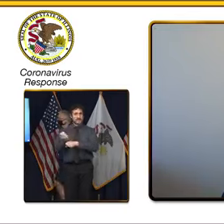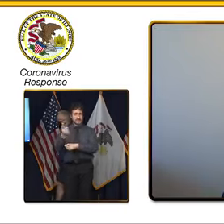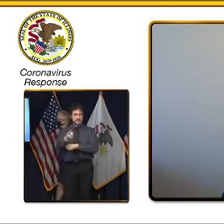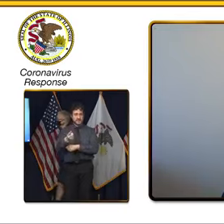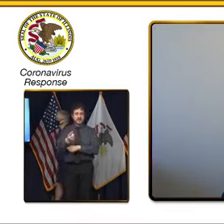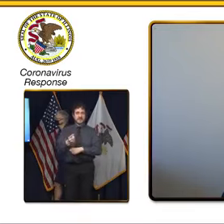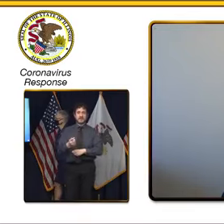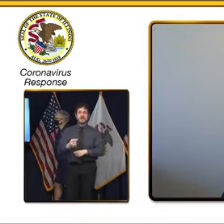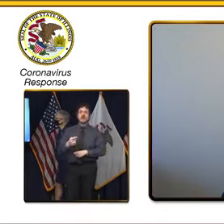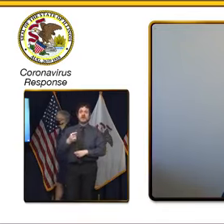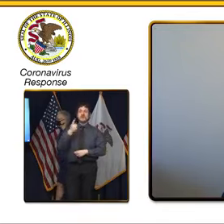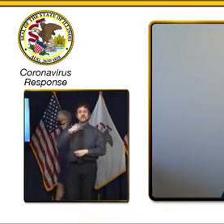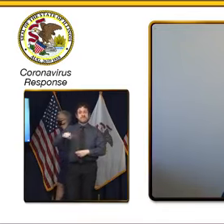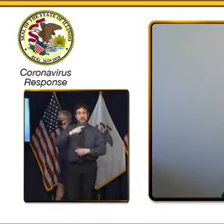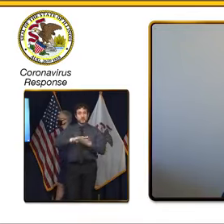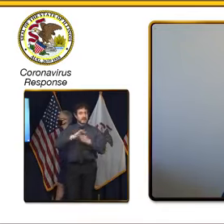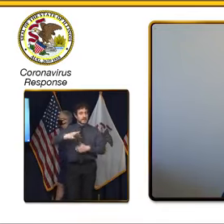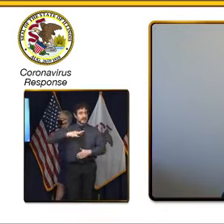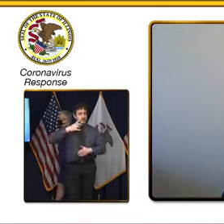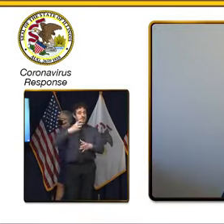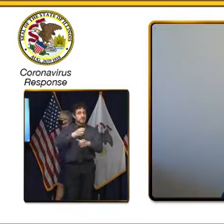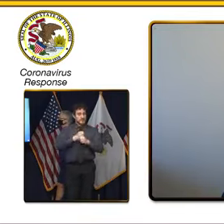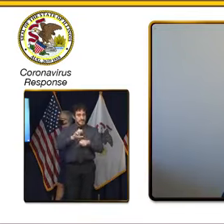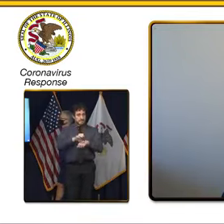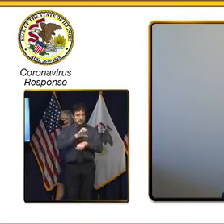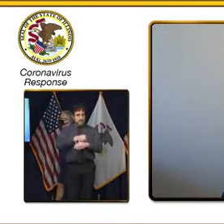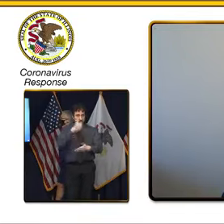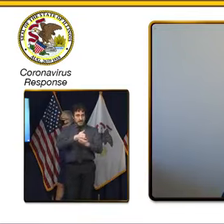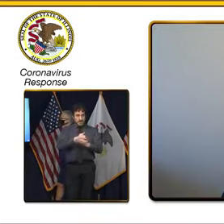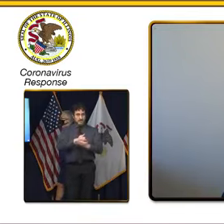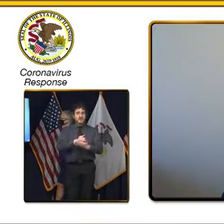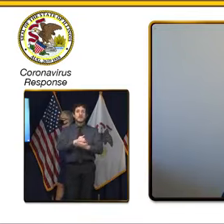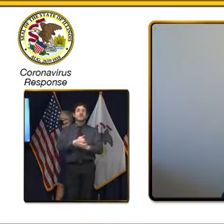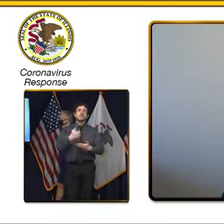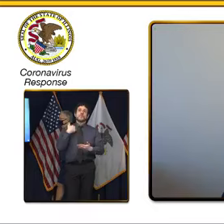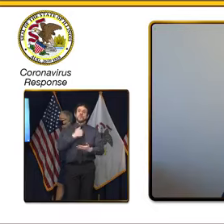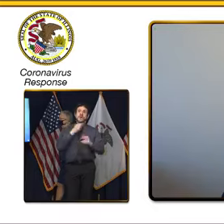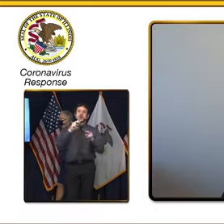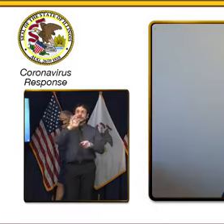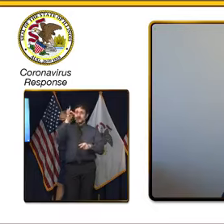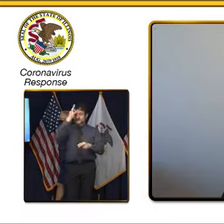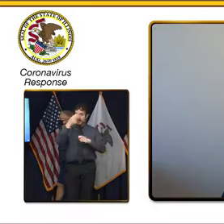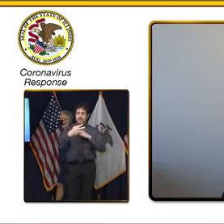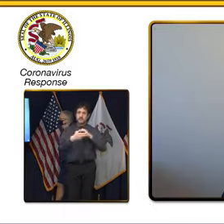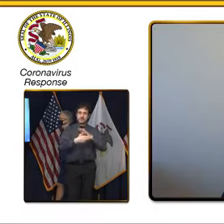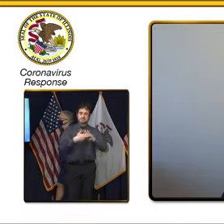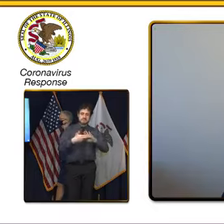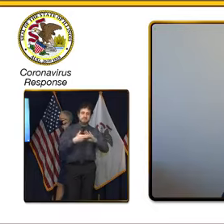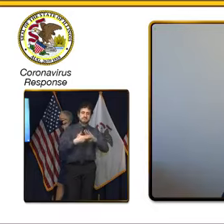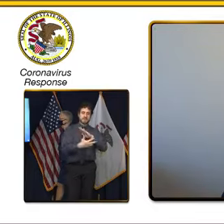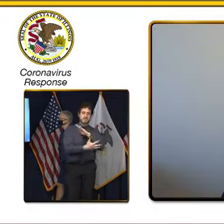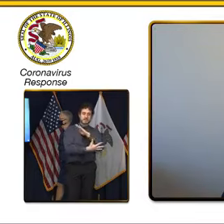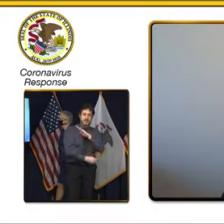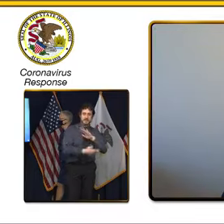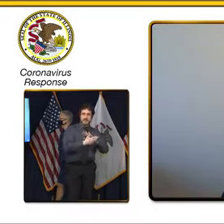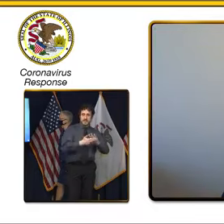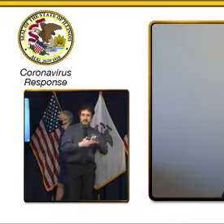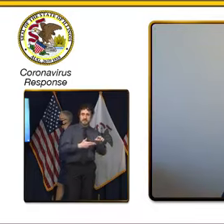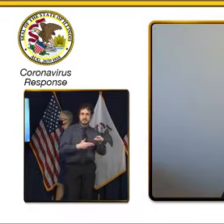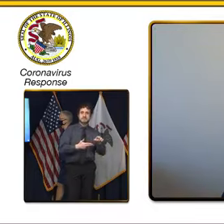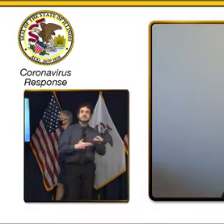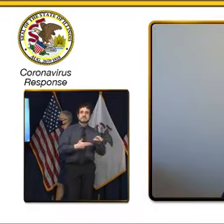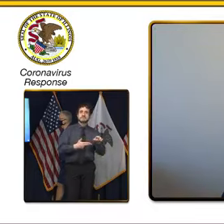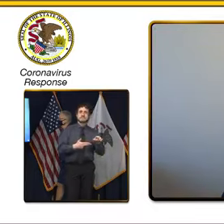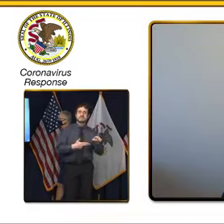is the 200% federal poverty level. Visit our website at pcsforpeople.org slash Illinois to learn more.